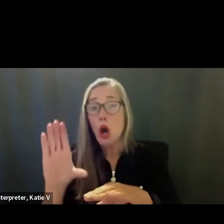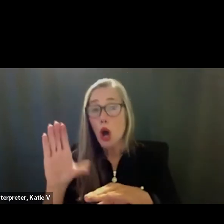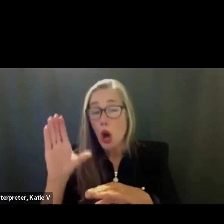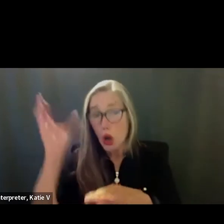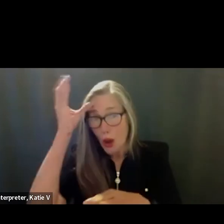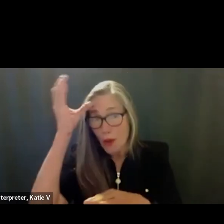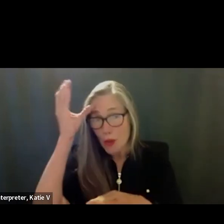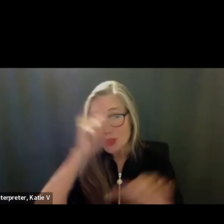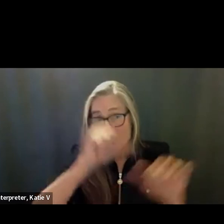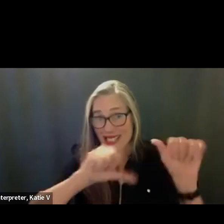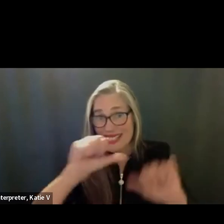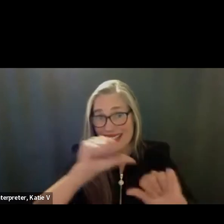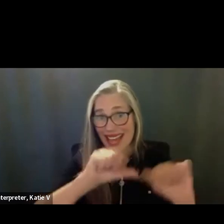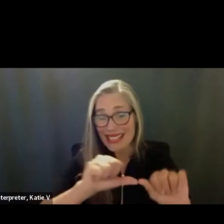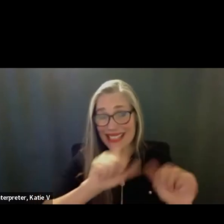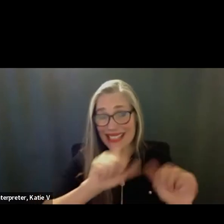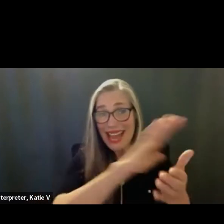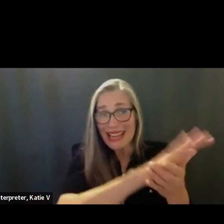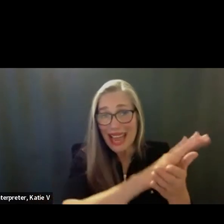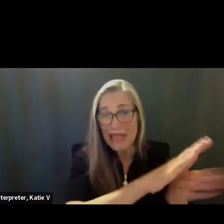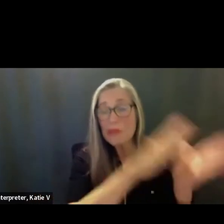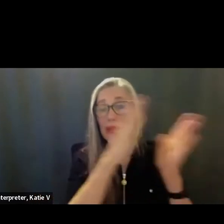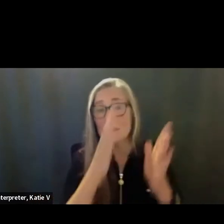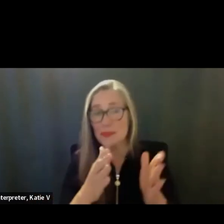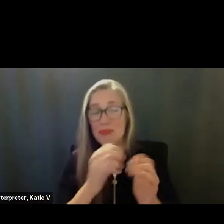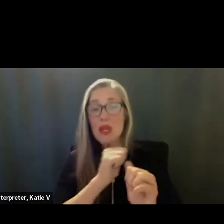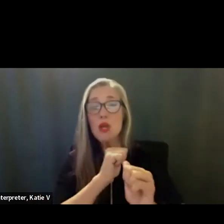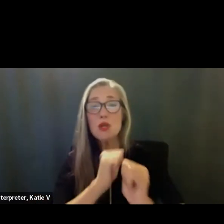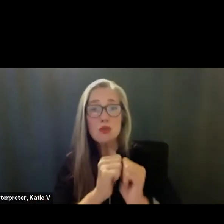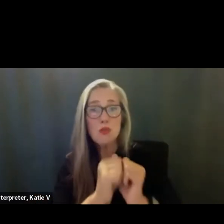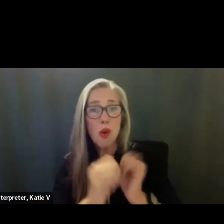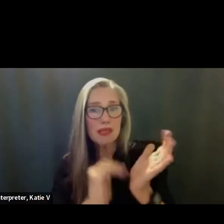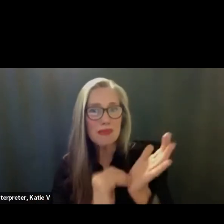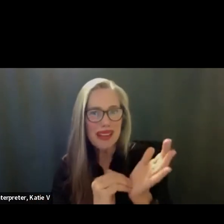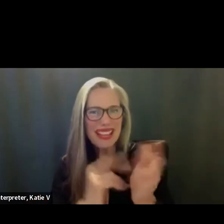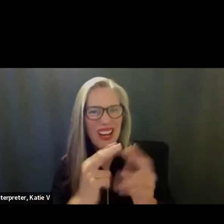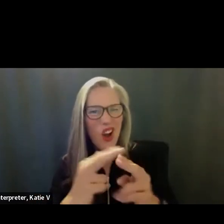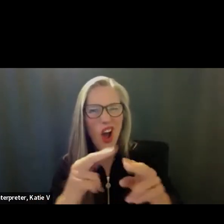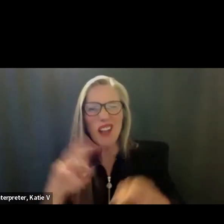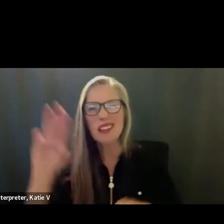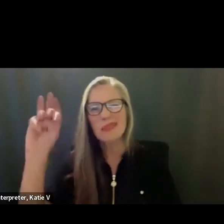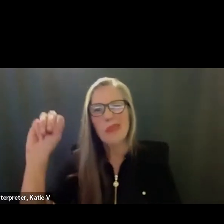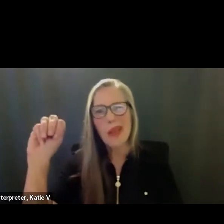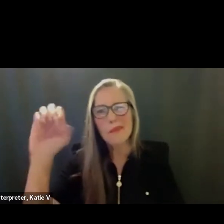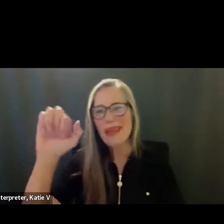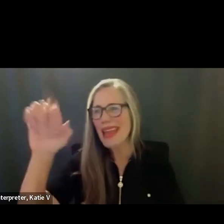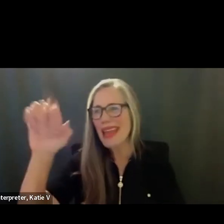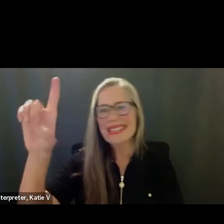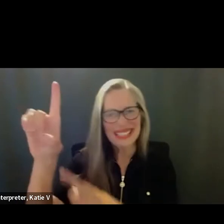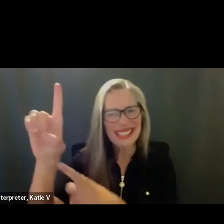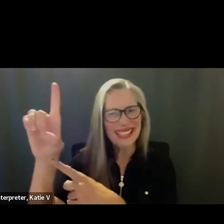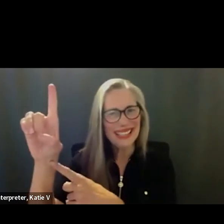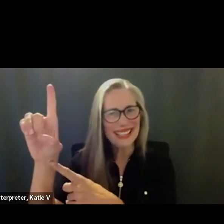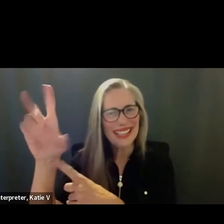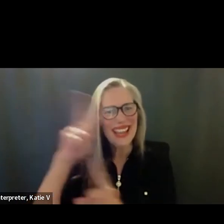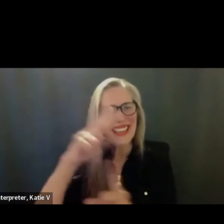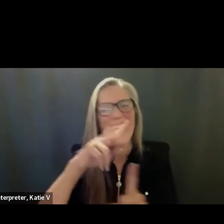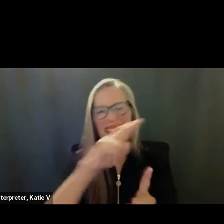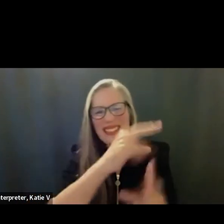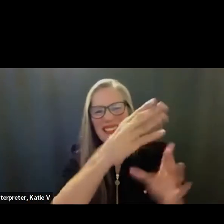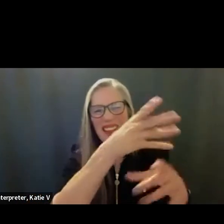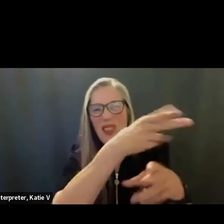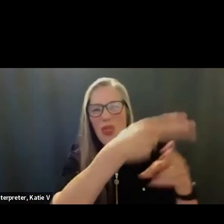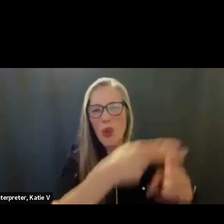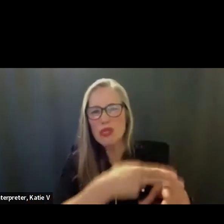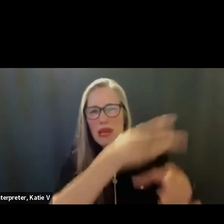sports medicine, and the multimedia arts and design academy are known as MADD. And in the upper right hand corner, we have a brand new this